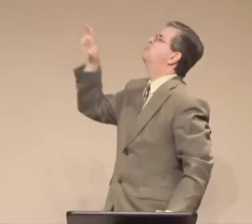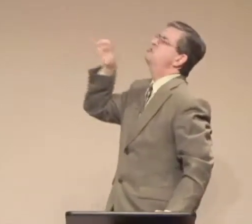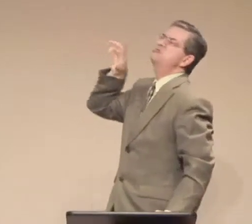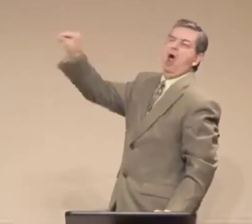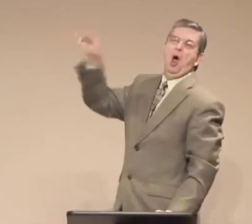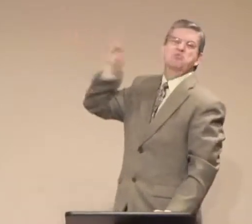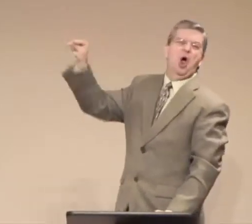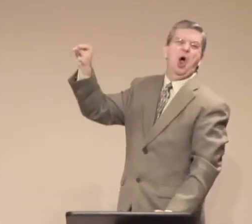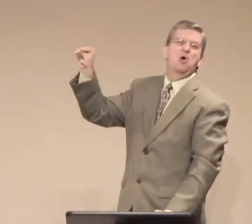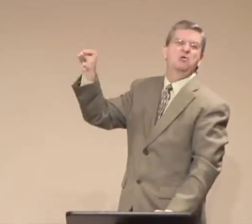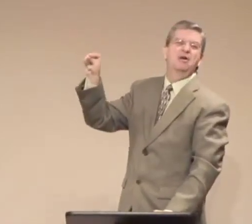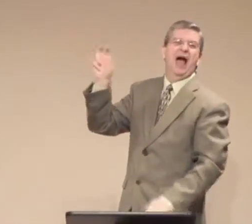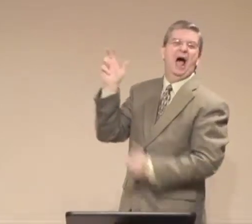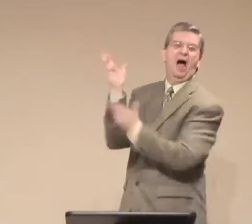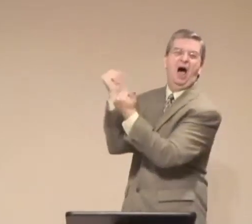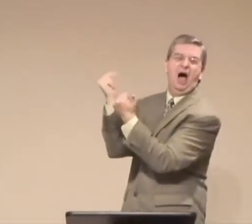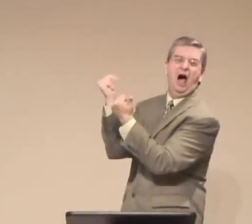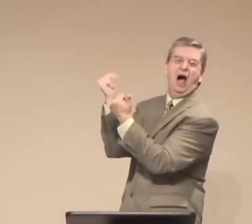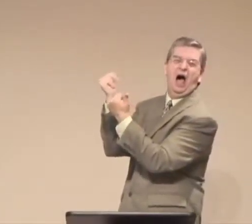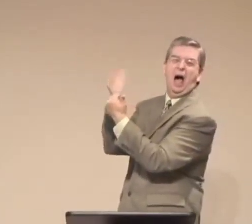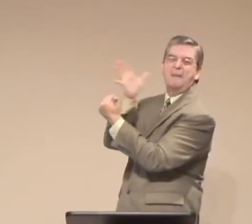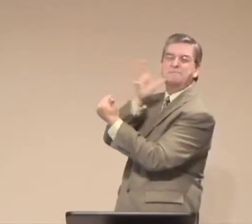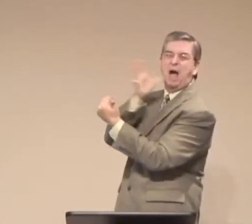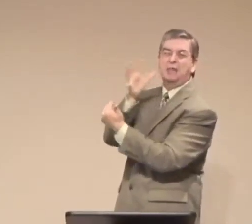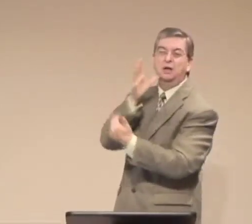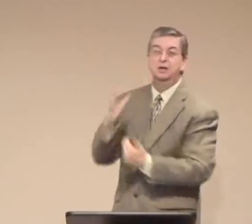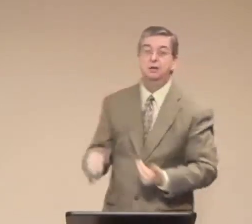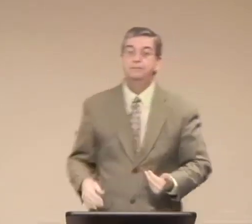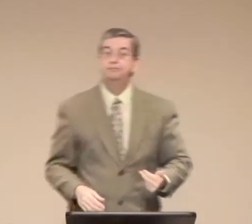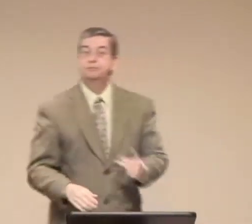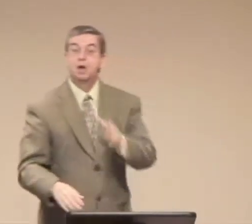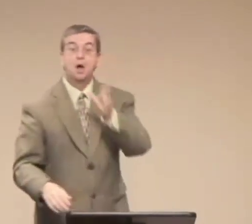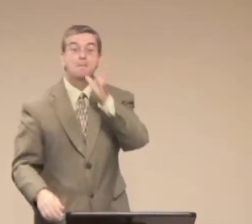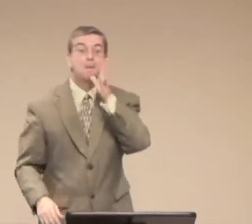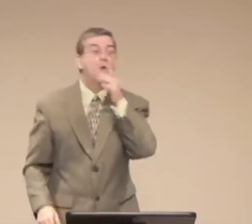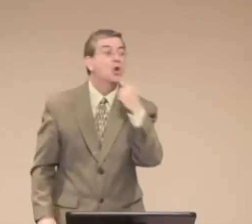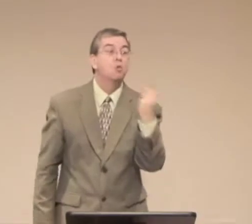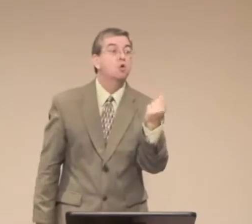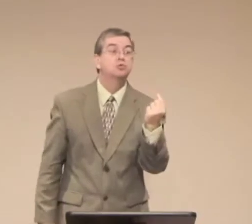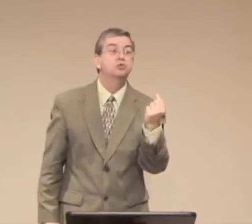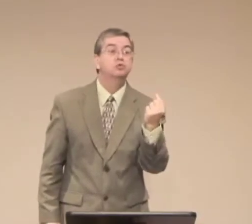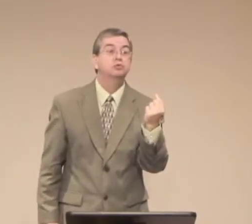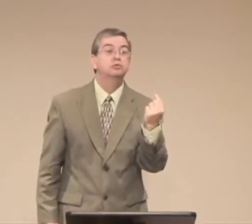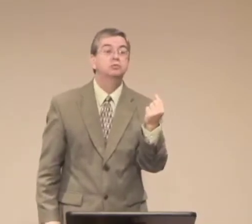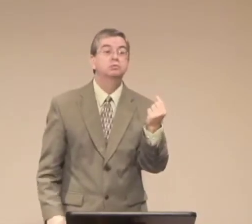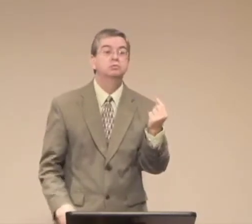Come here. And the son was being very rebellious and speaking back to his mother.